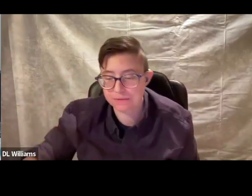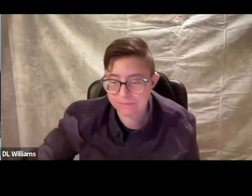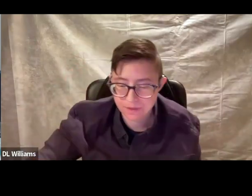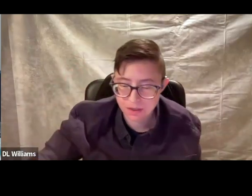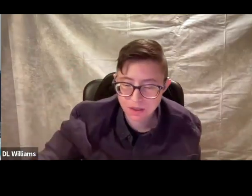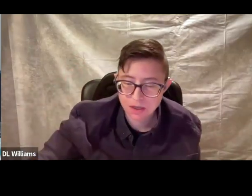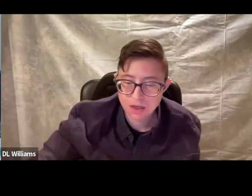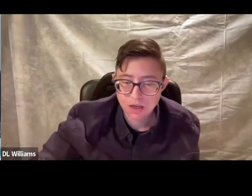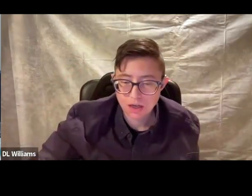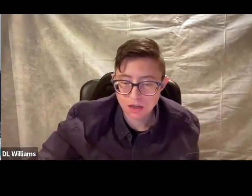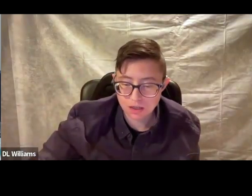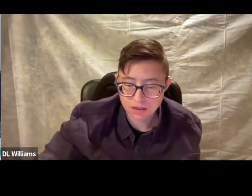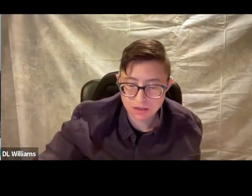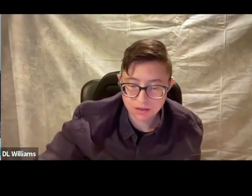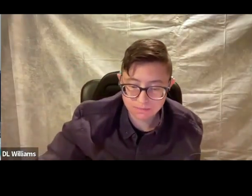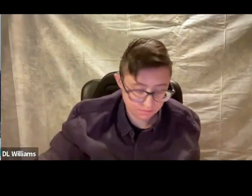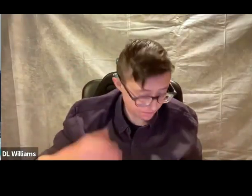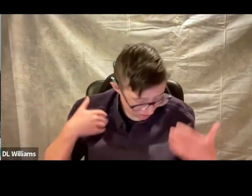the right.